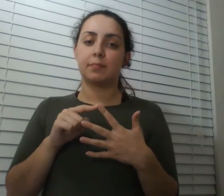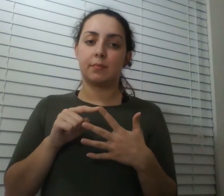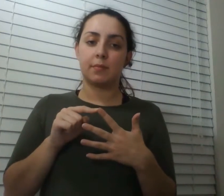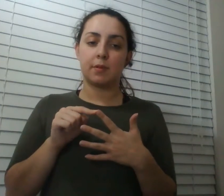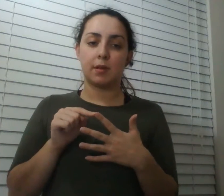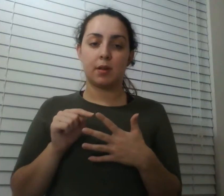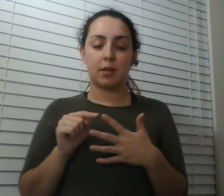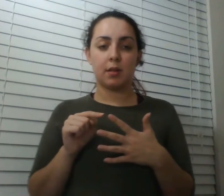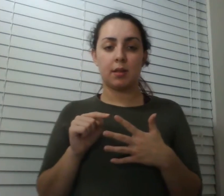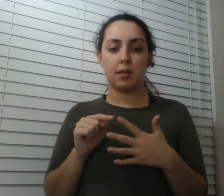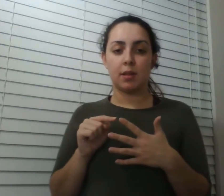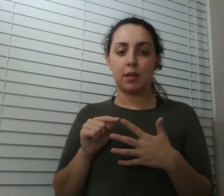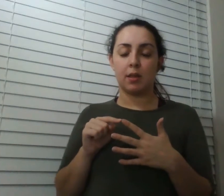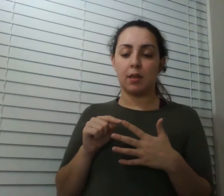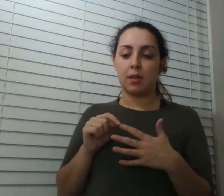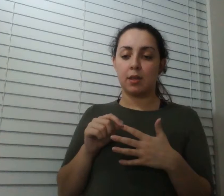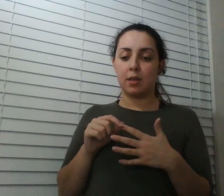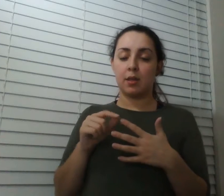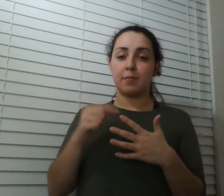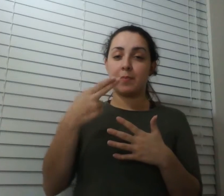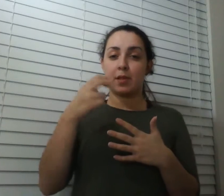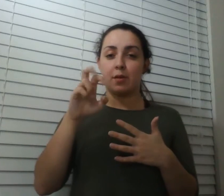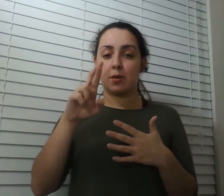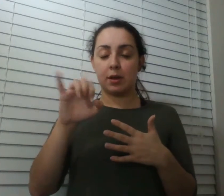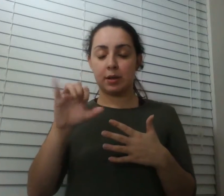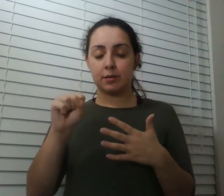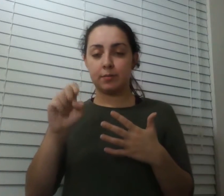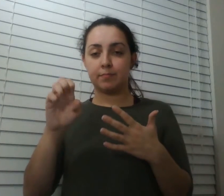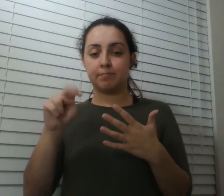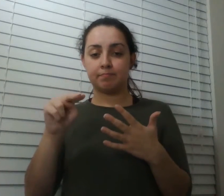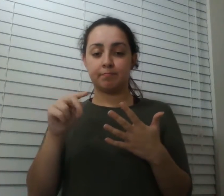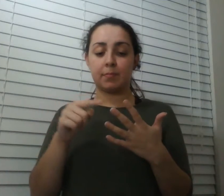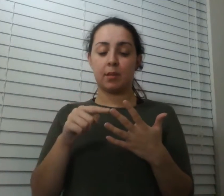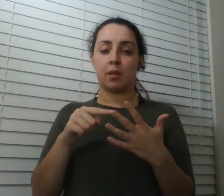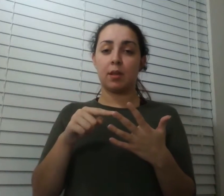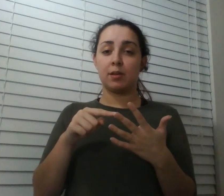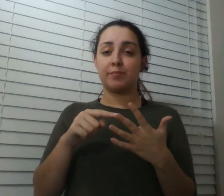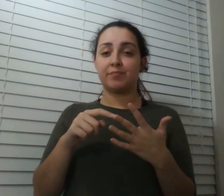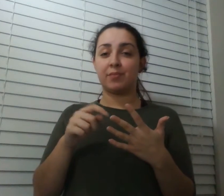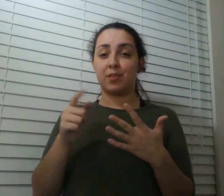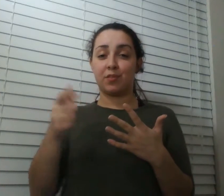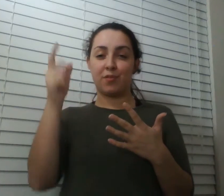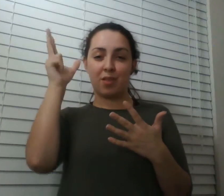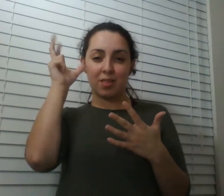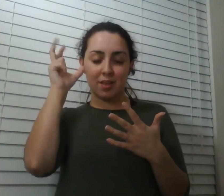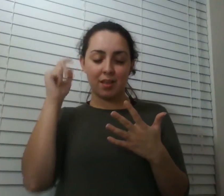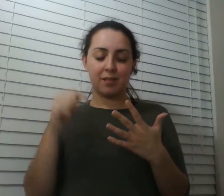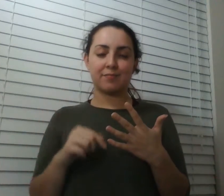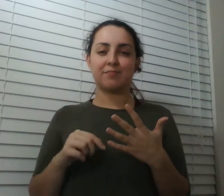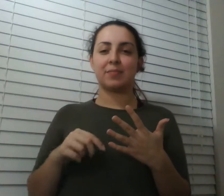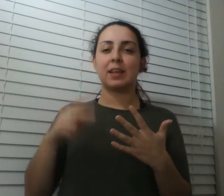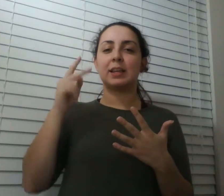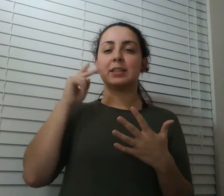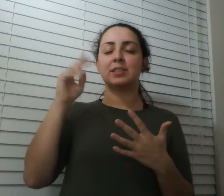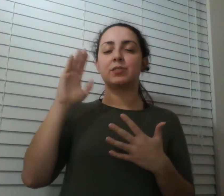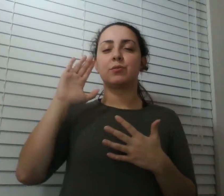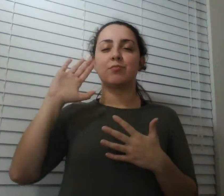is all made up and to harrison george and to you for listening i'm jada boomrod i'm robert krillich we'll see you next time start of message